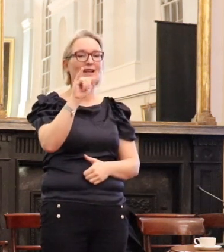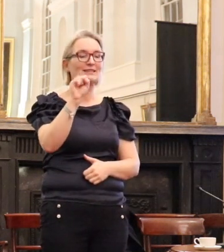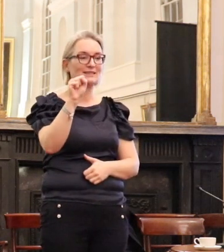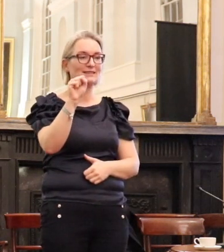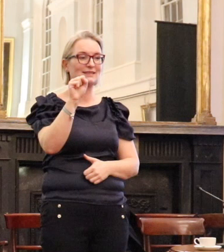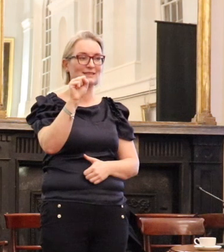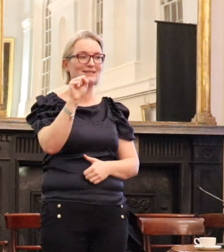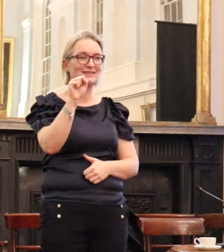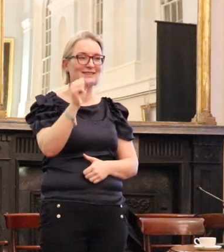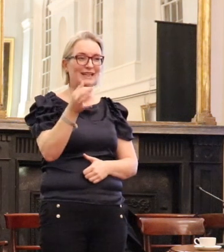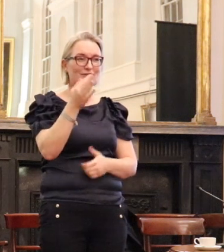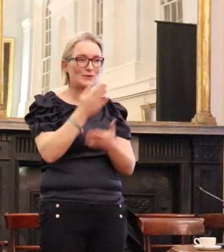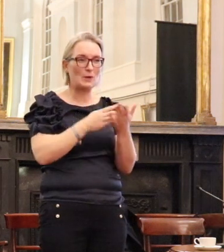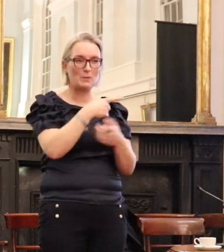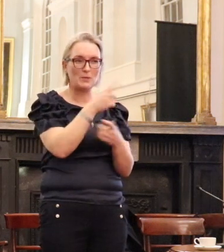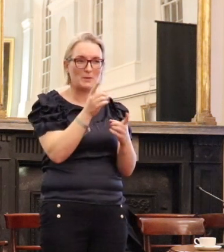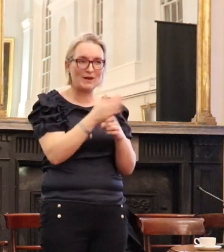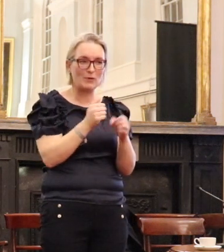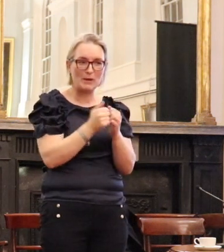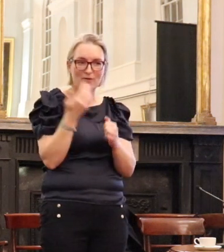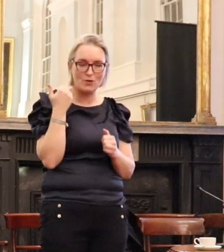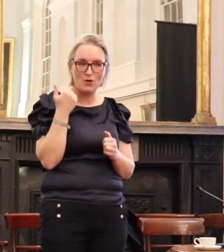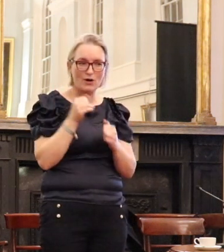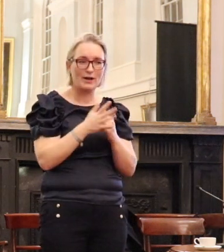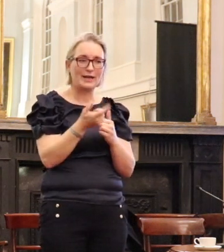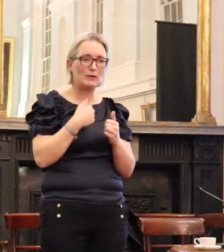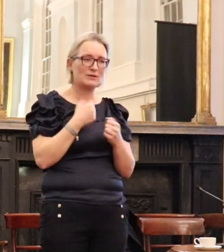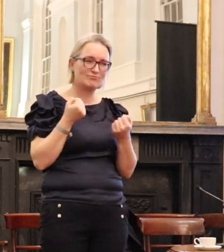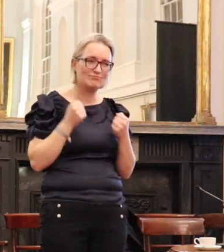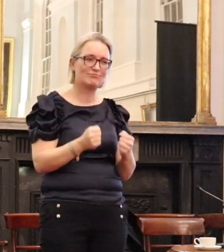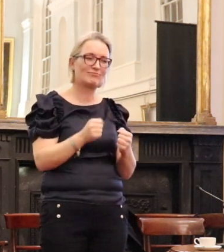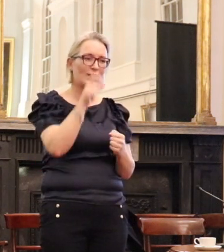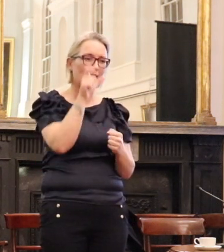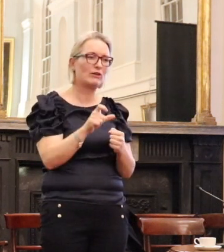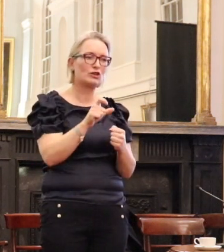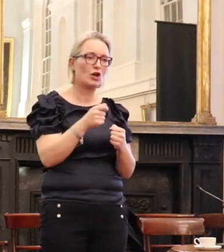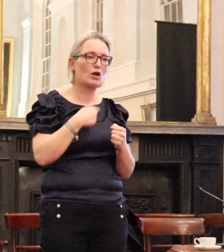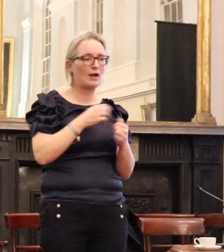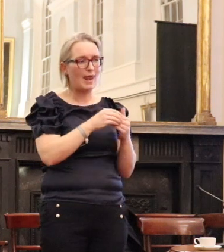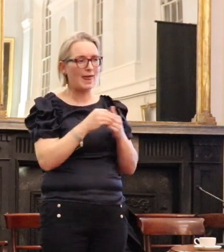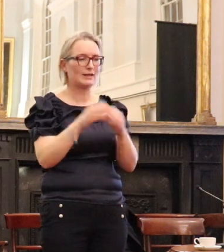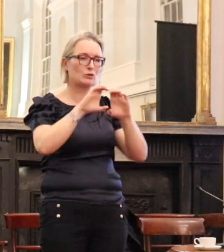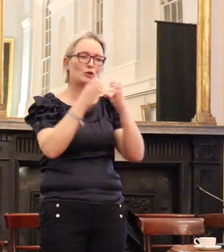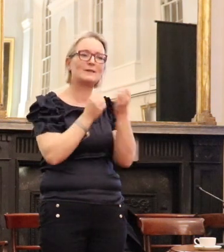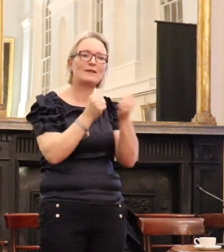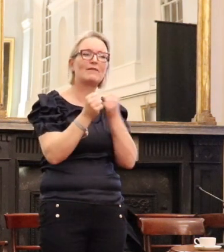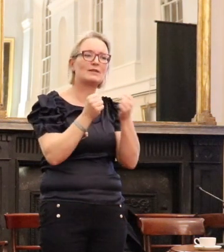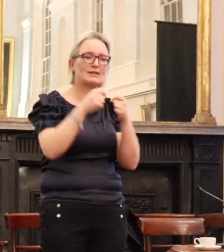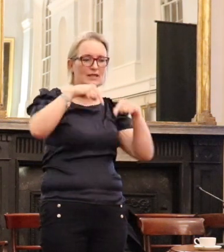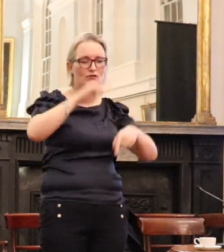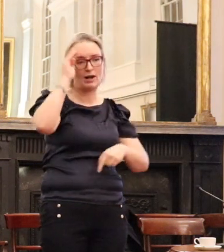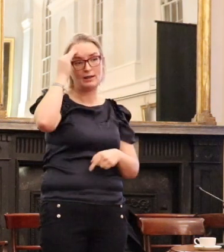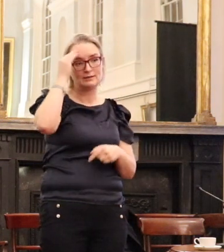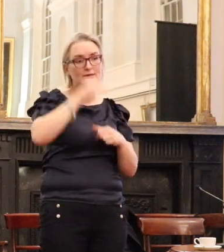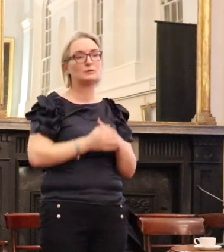present who didn't have the pleasure or honour of going, was a pioneer of community legal services in Ireland.